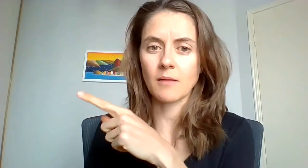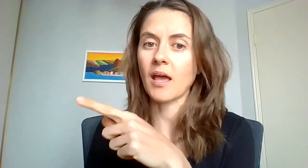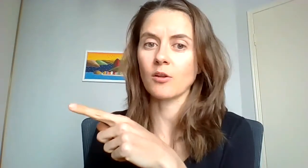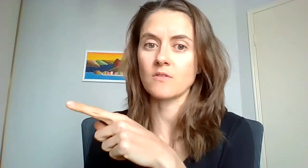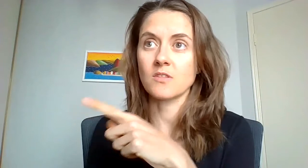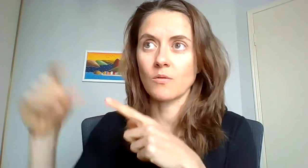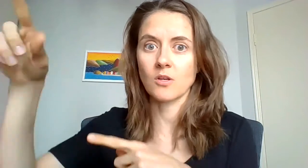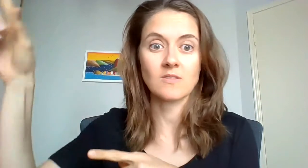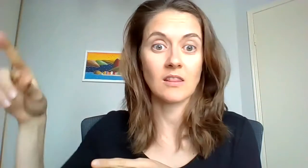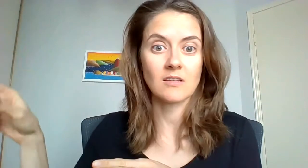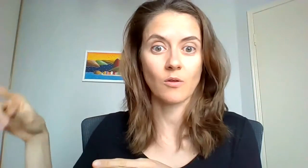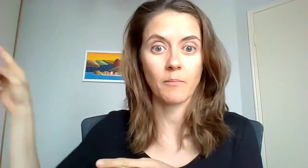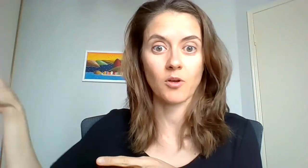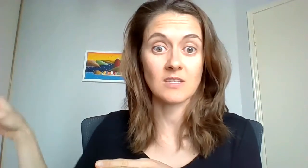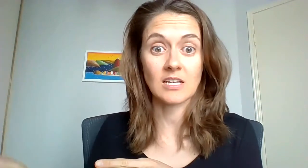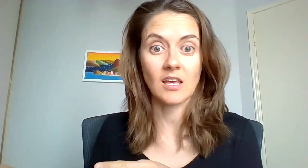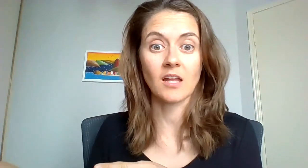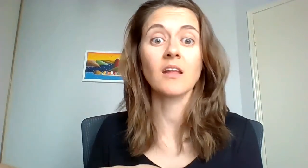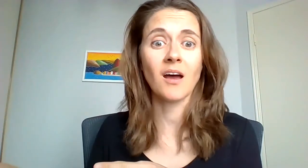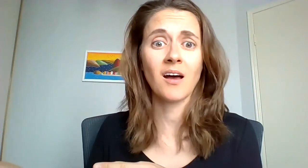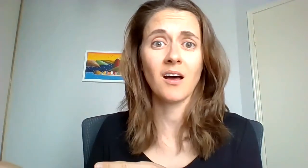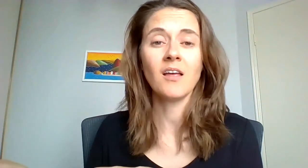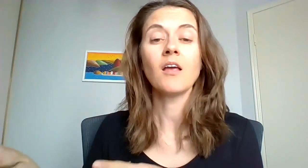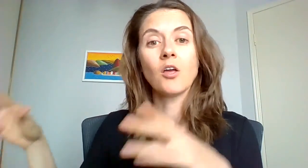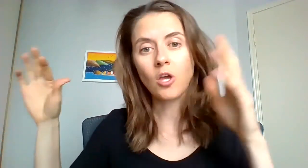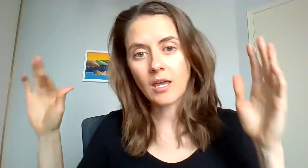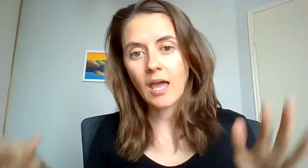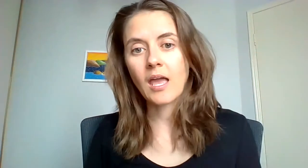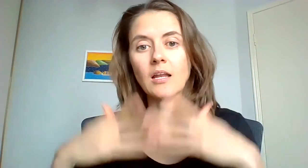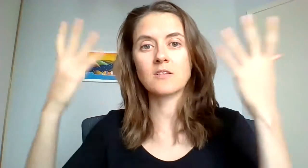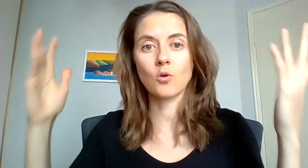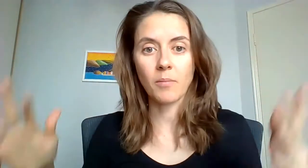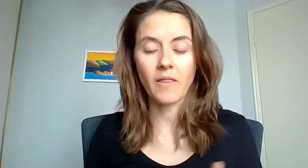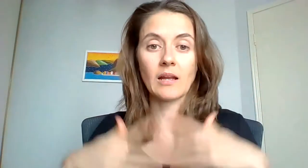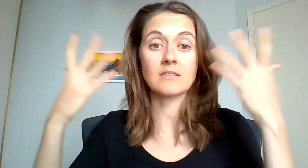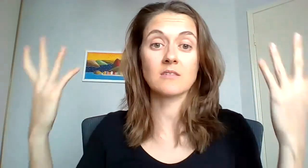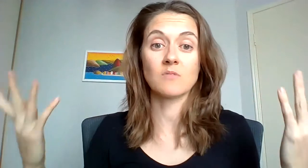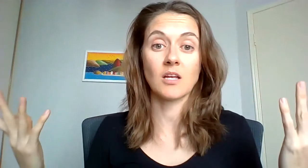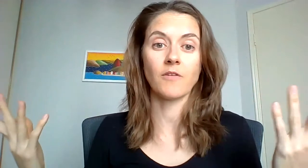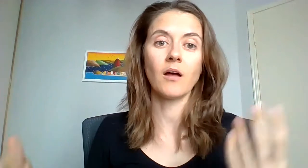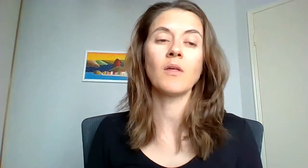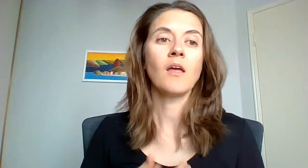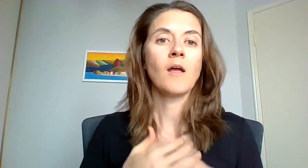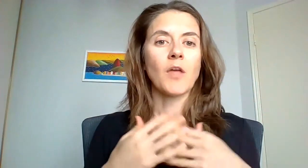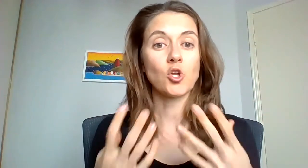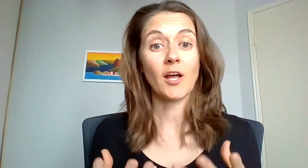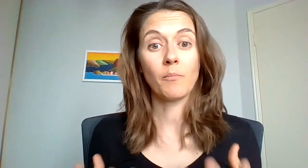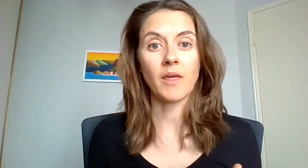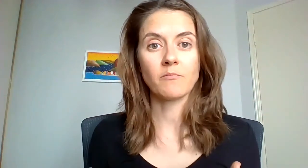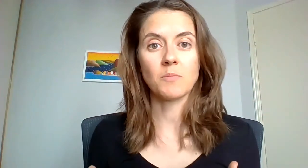get mad because so and so said this or that person did that and you're like uh-huh you go okay let's talk about that let's let some stuff up and you help them to